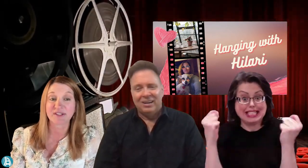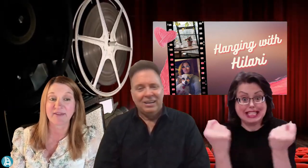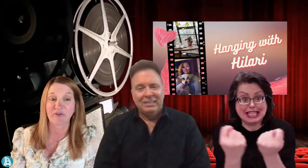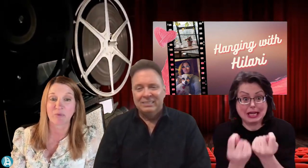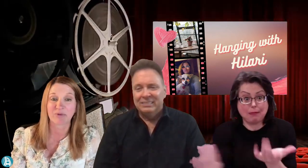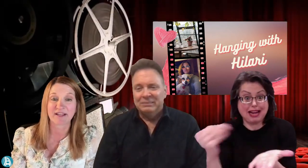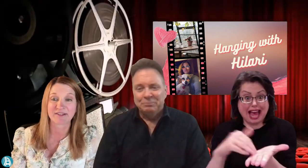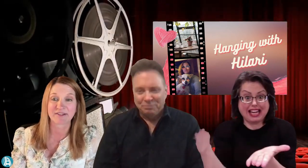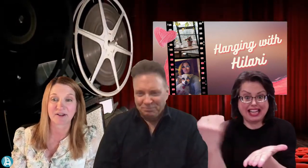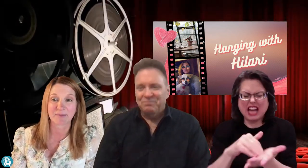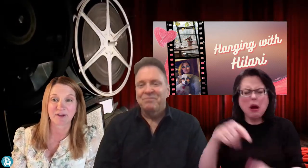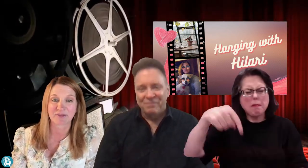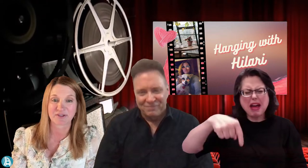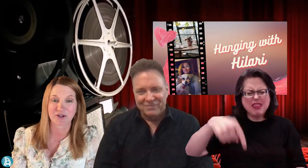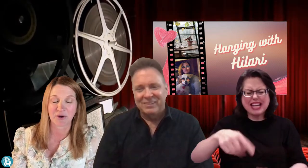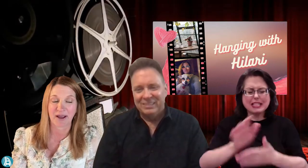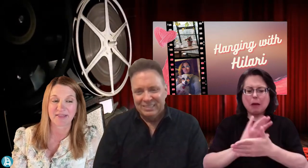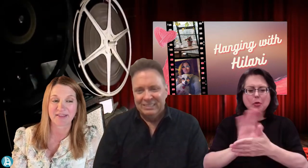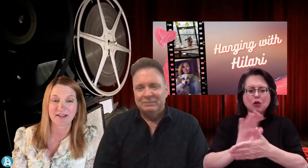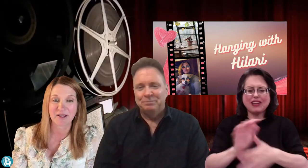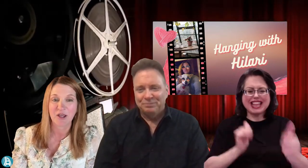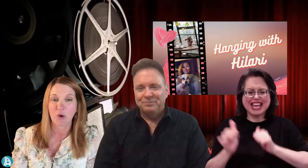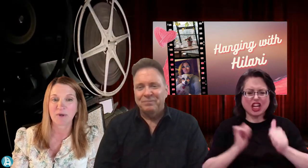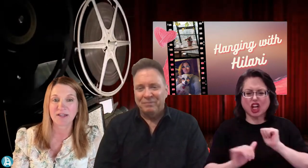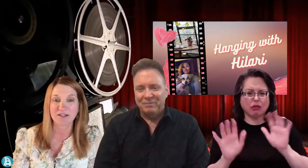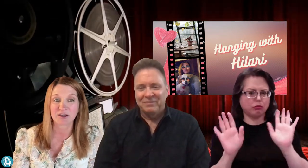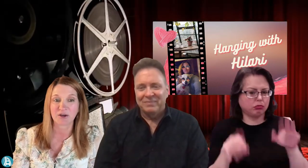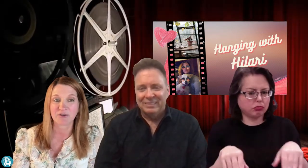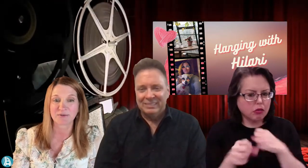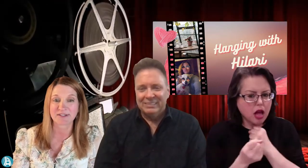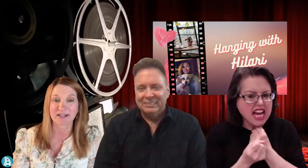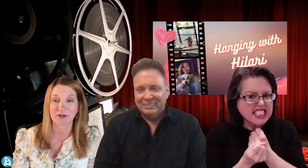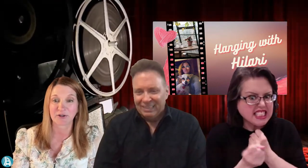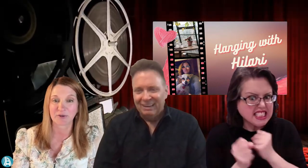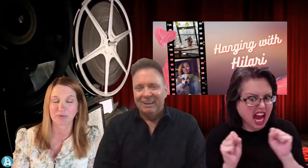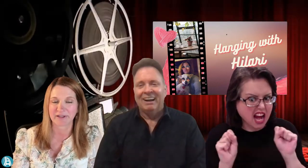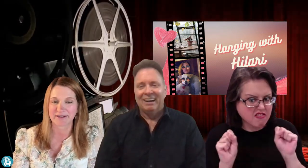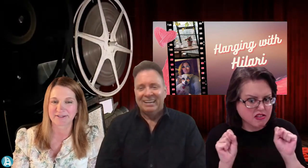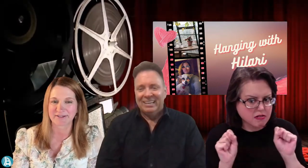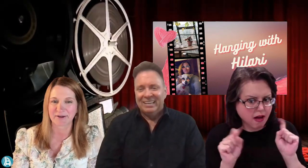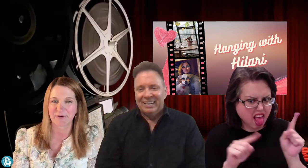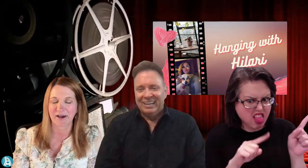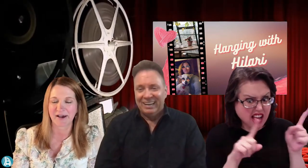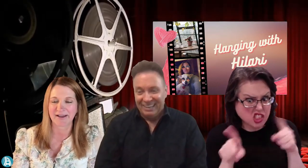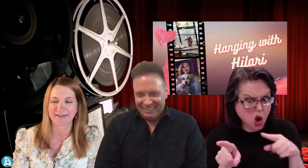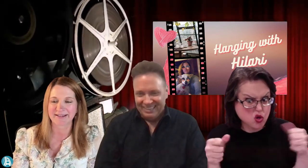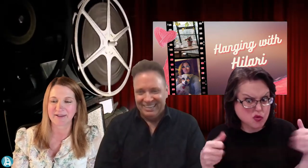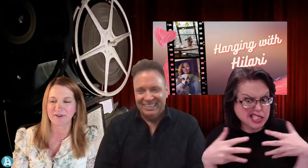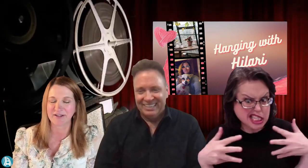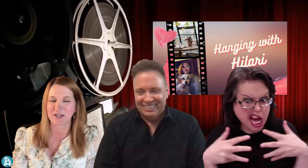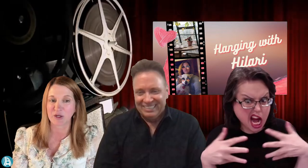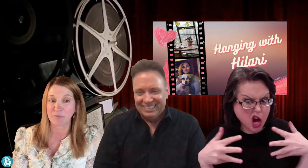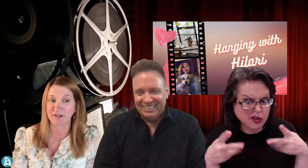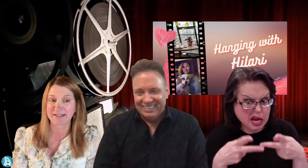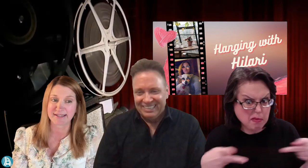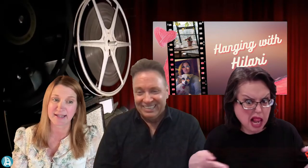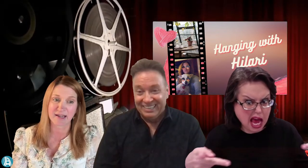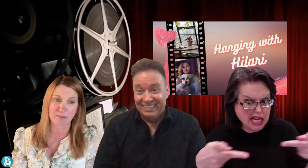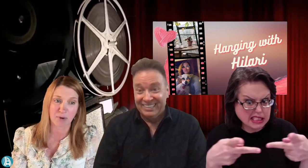safe of a place to talk about the show. I think we need to go to a scarier place. So, uh, David, can you put us inside the